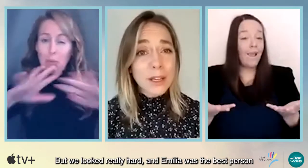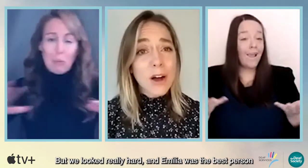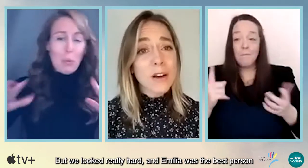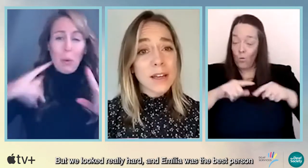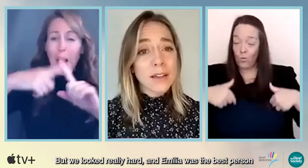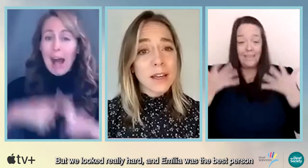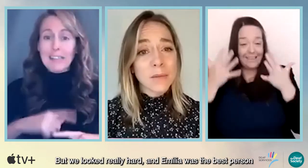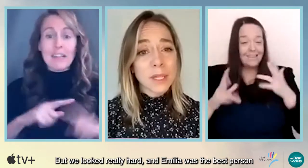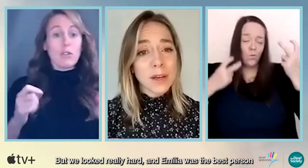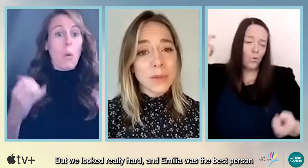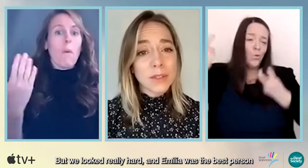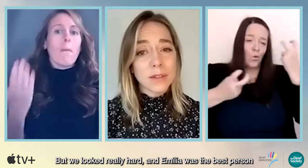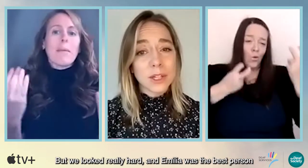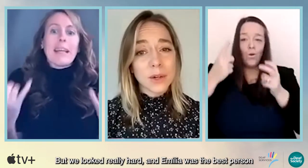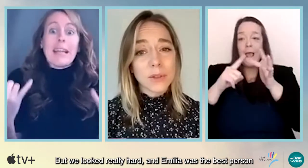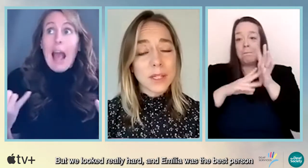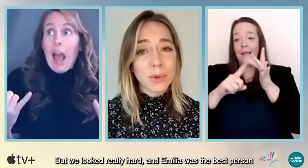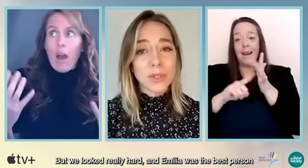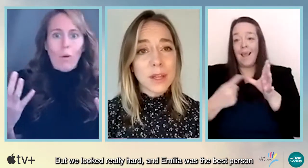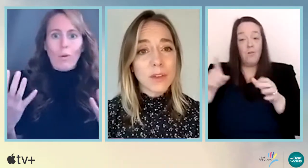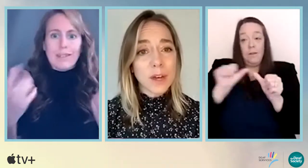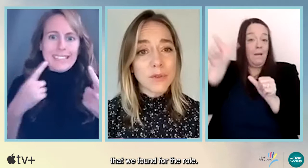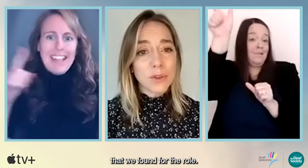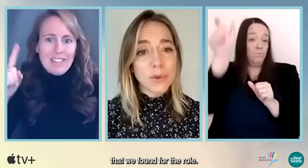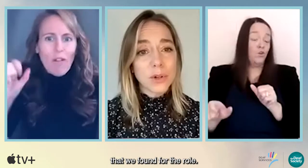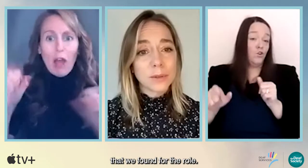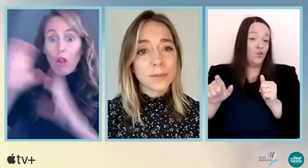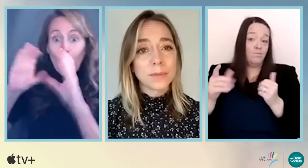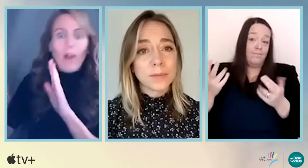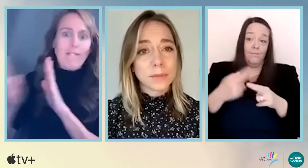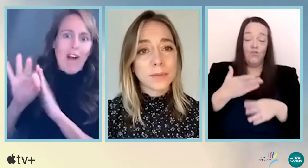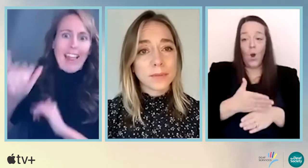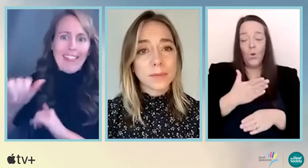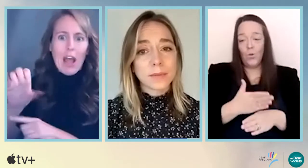really hard. And Amelia was, you know, the best person that we found for the role.